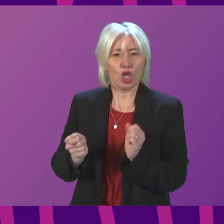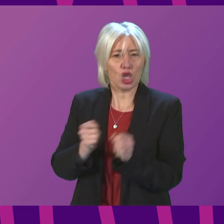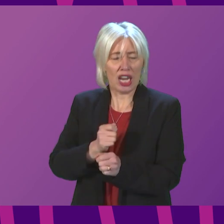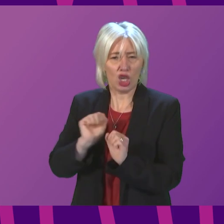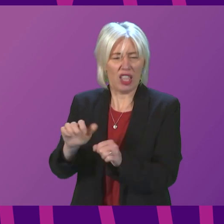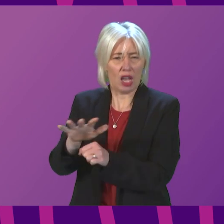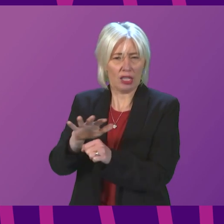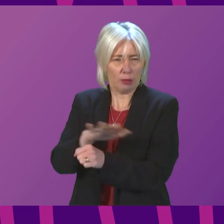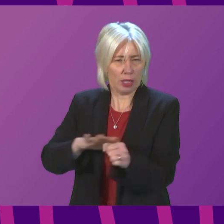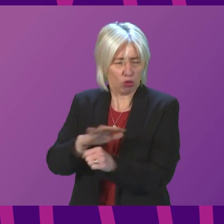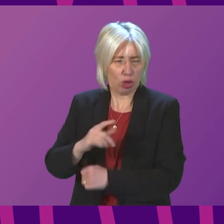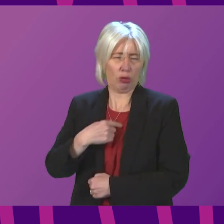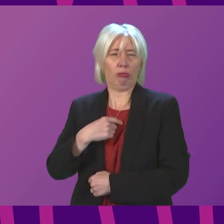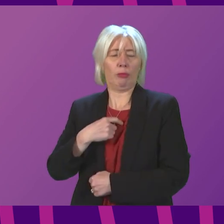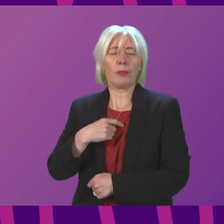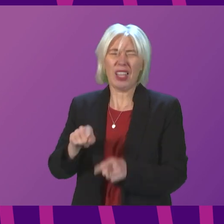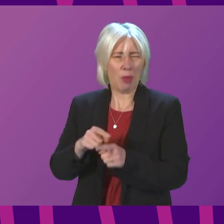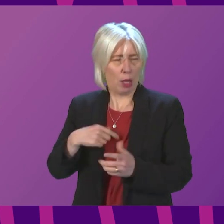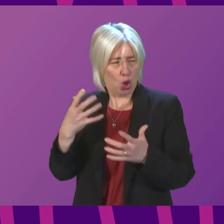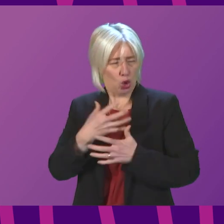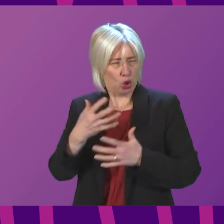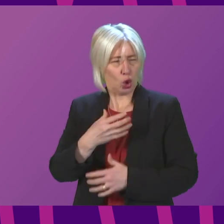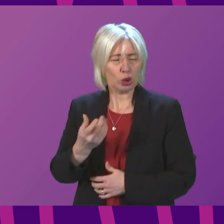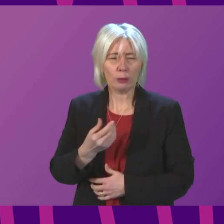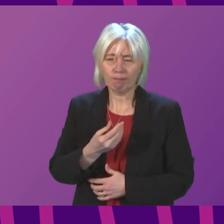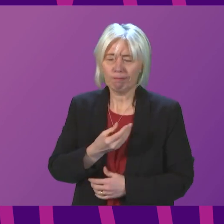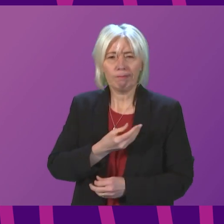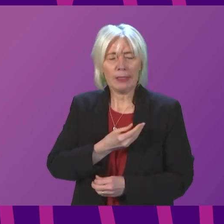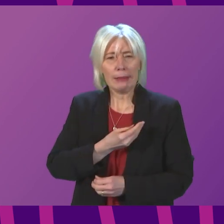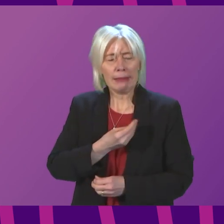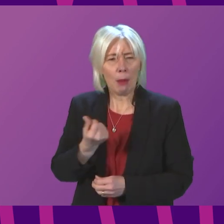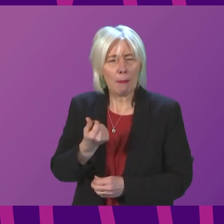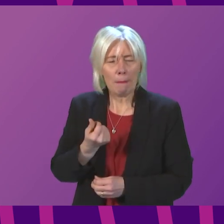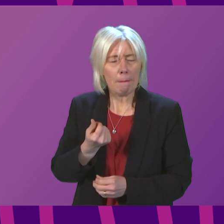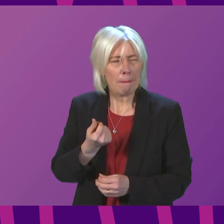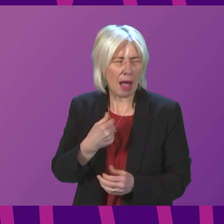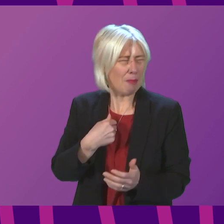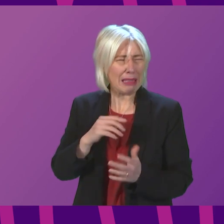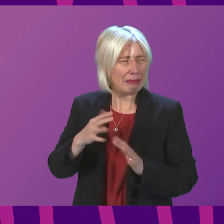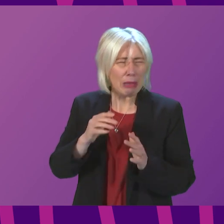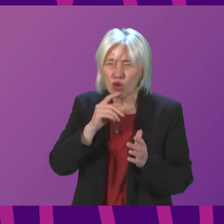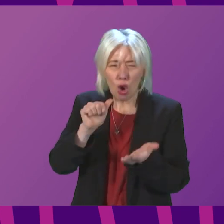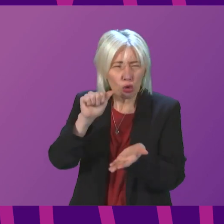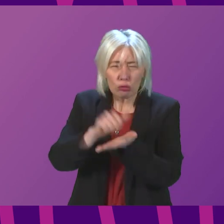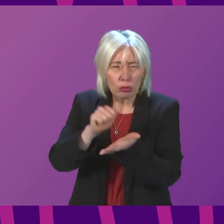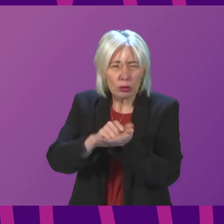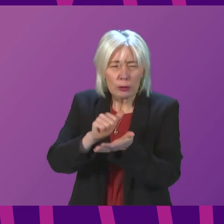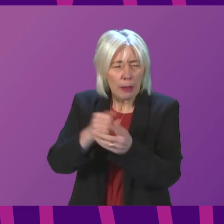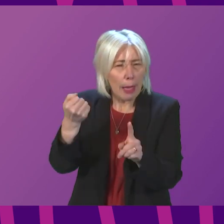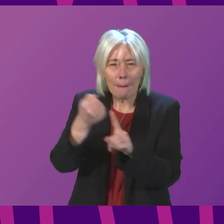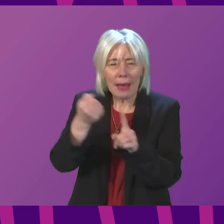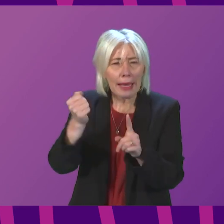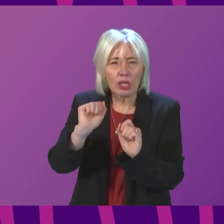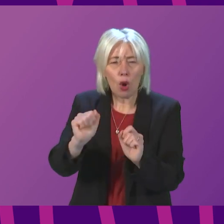position. I am also slightly concerned at some of what I consider does not accurately characterise the impact